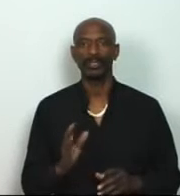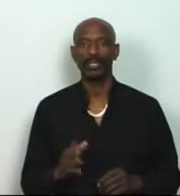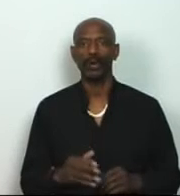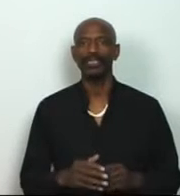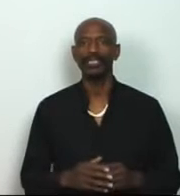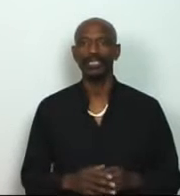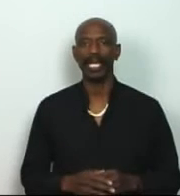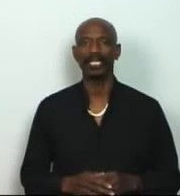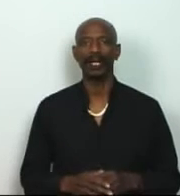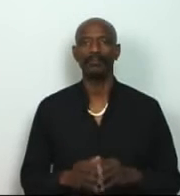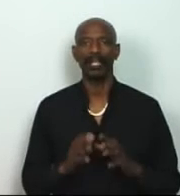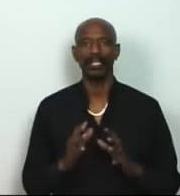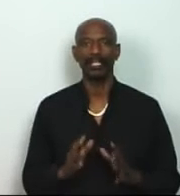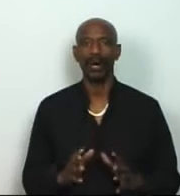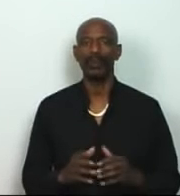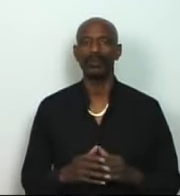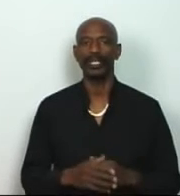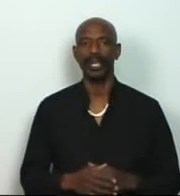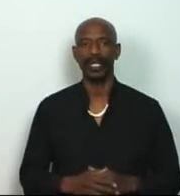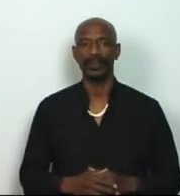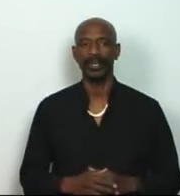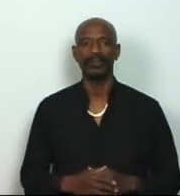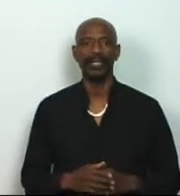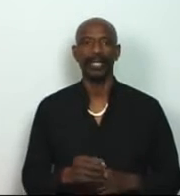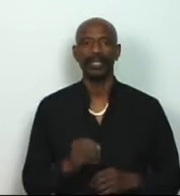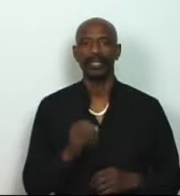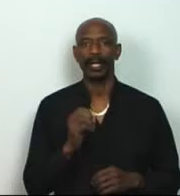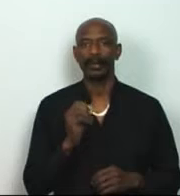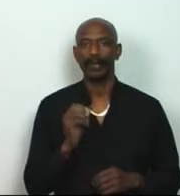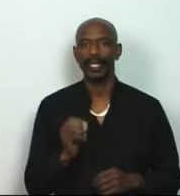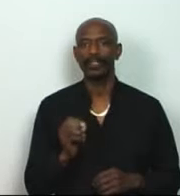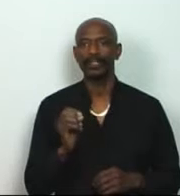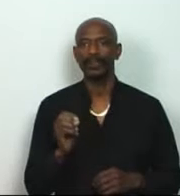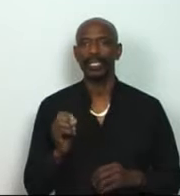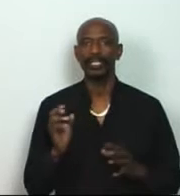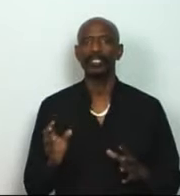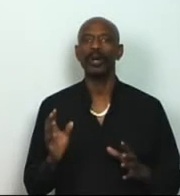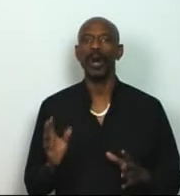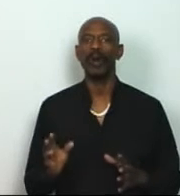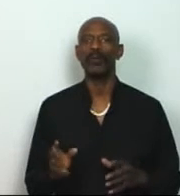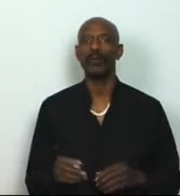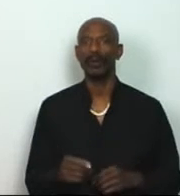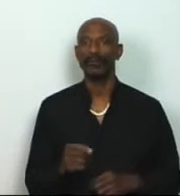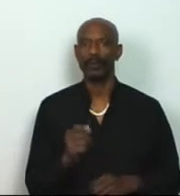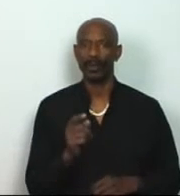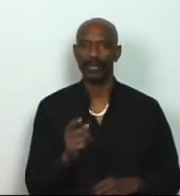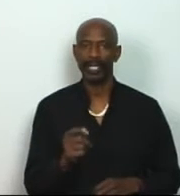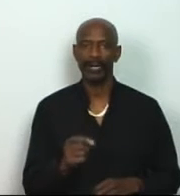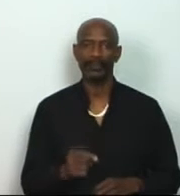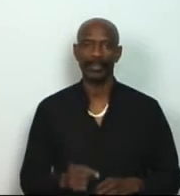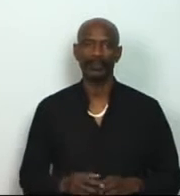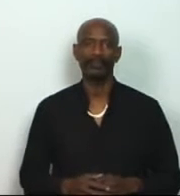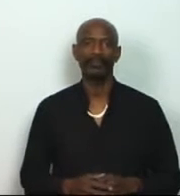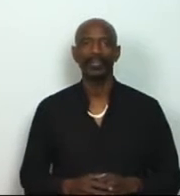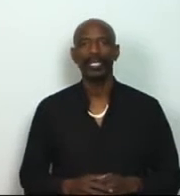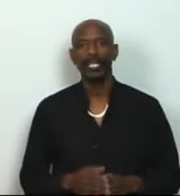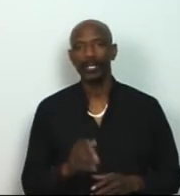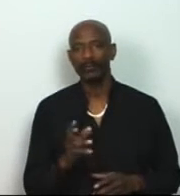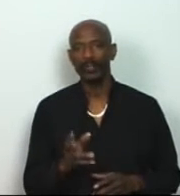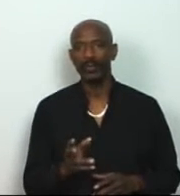sorry state of the global economy, there appears to be little hope for recovery. If you